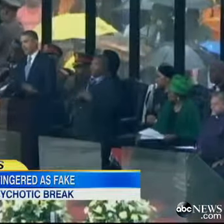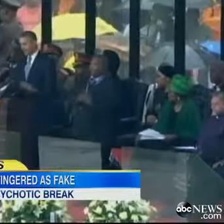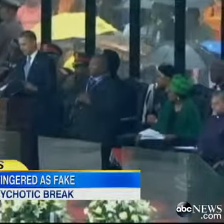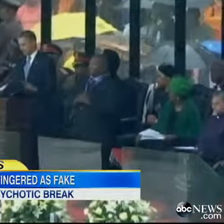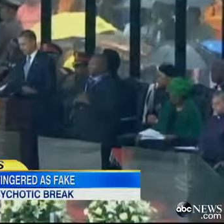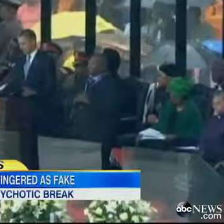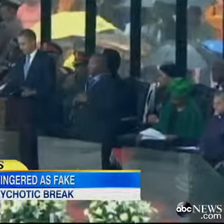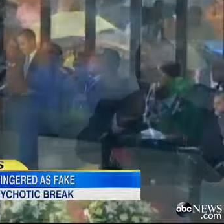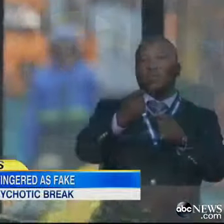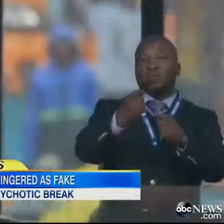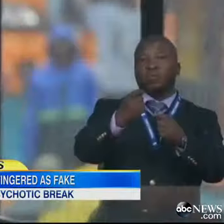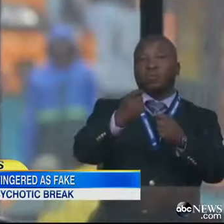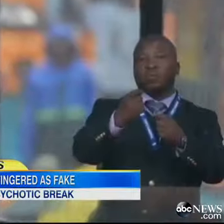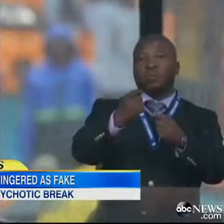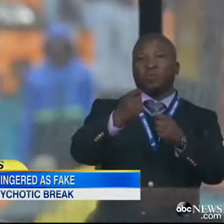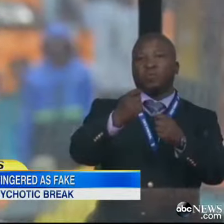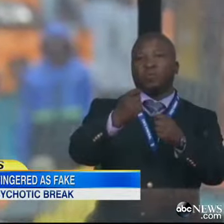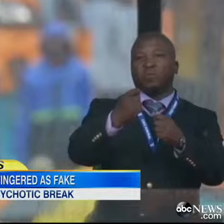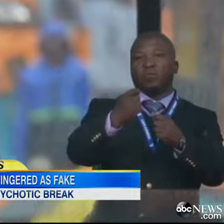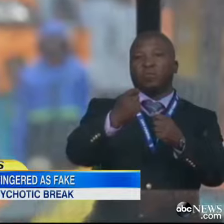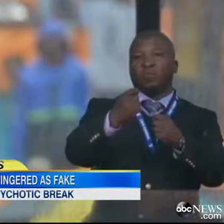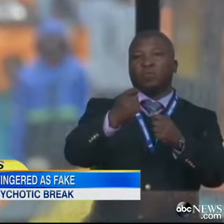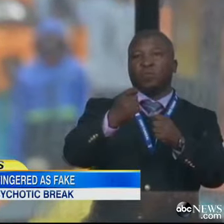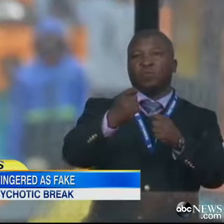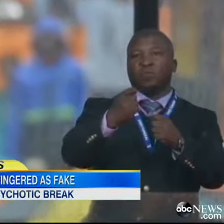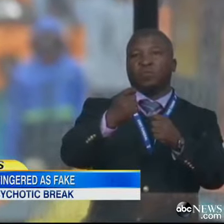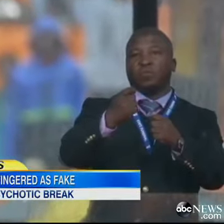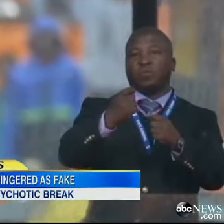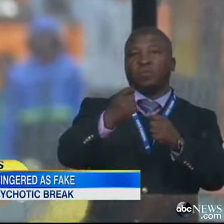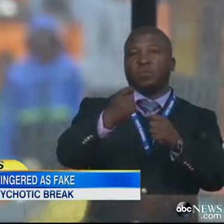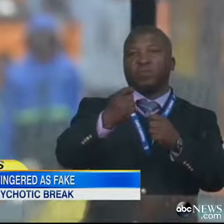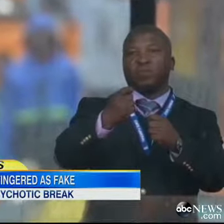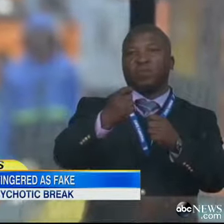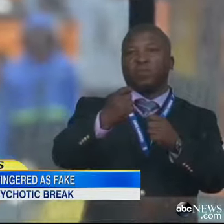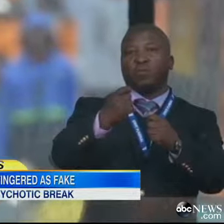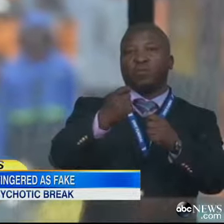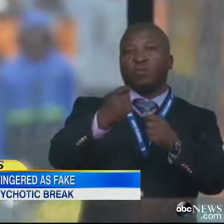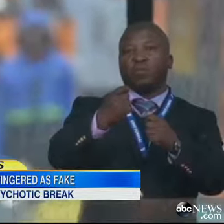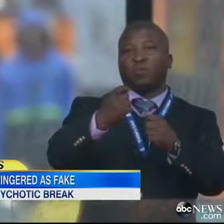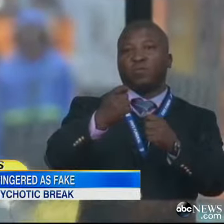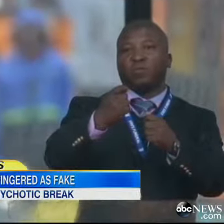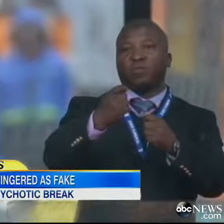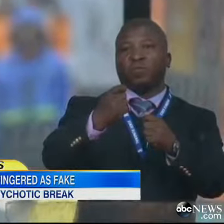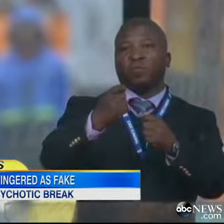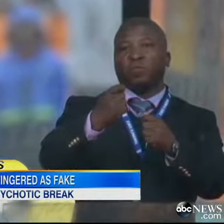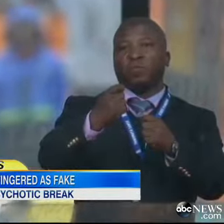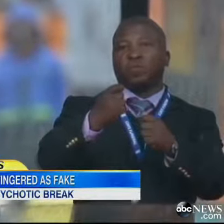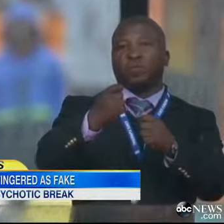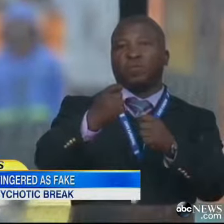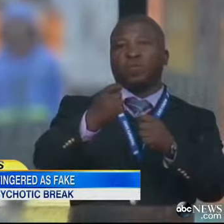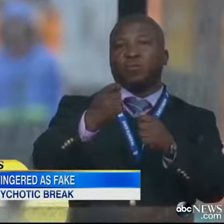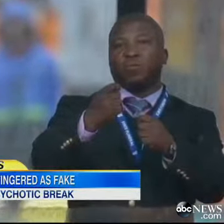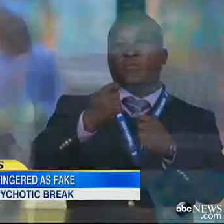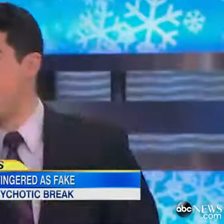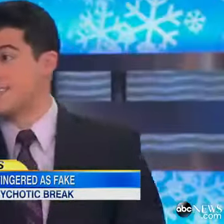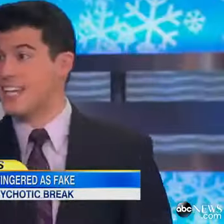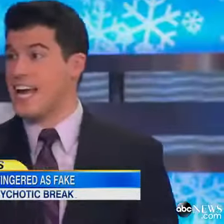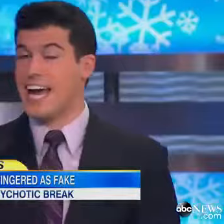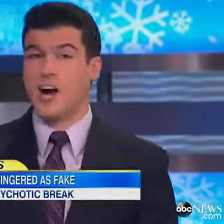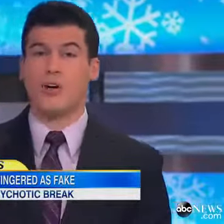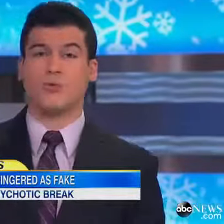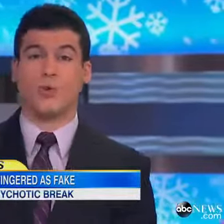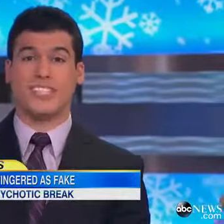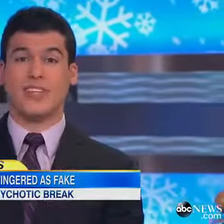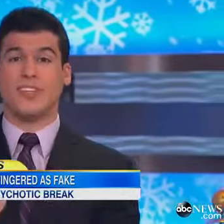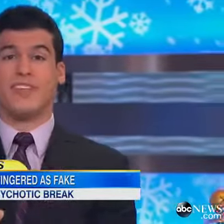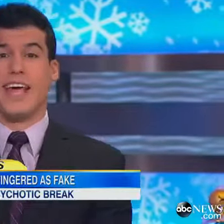displaying the sign equivalent of gibberish. He says he was seeing angels. ABC's Gio Benitez here with the latest. Good morning, Gio. Good morning, George. So many asking,